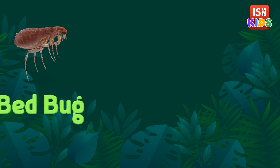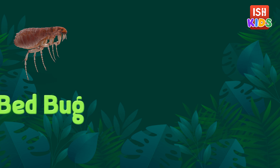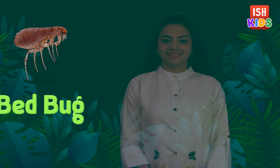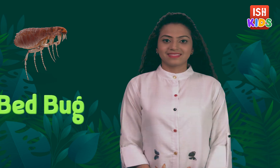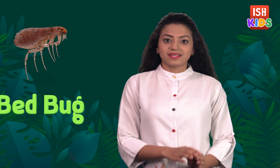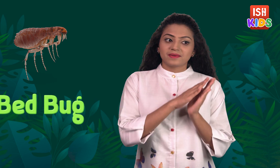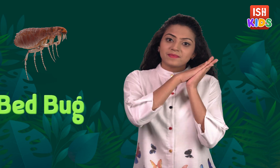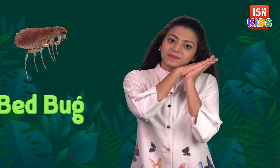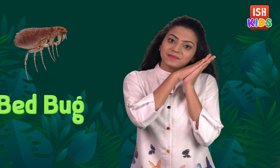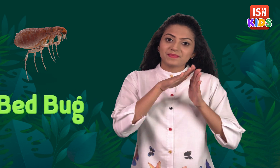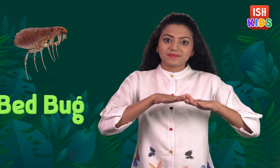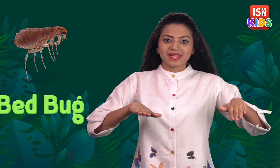Bed Bug